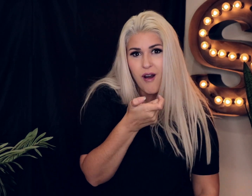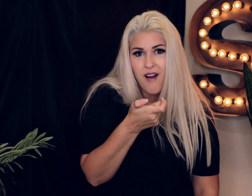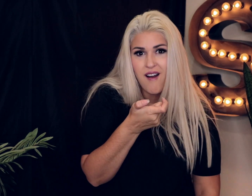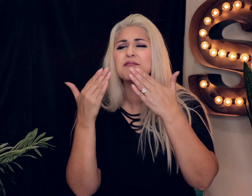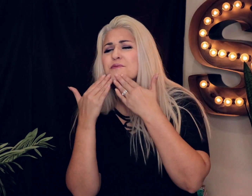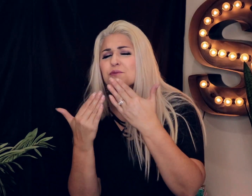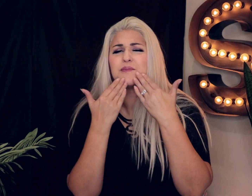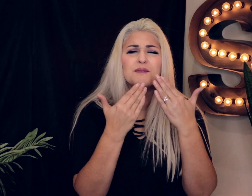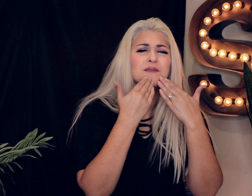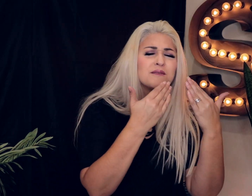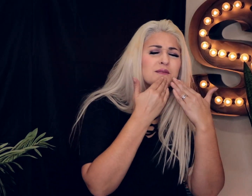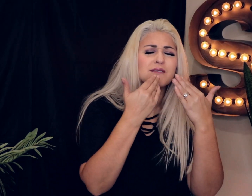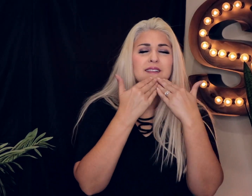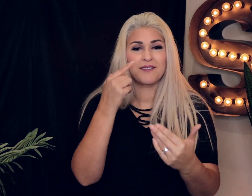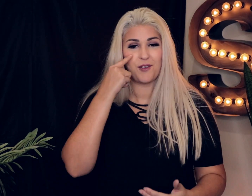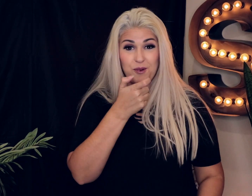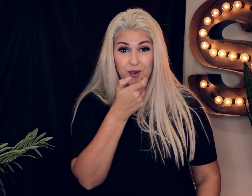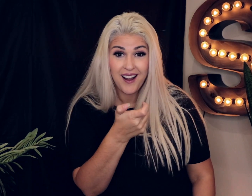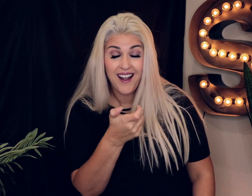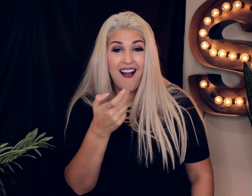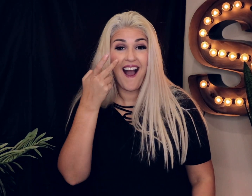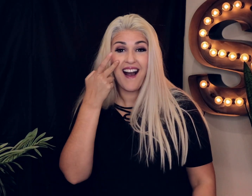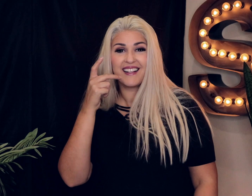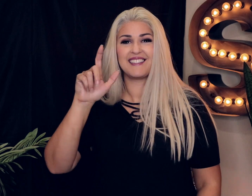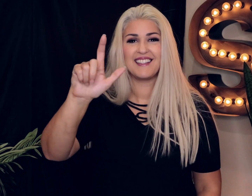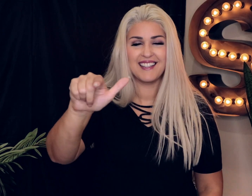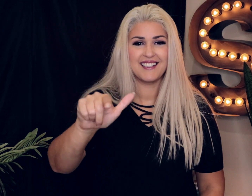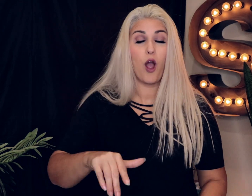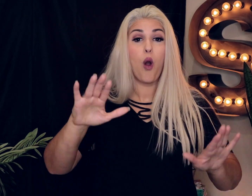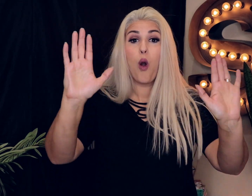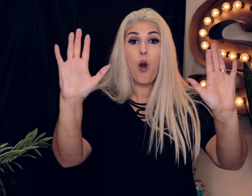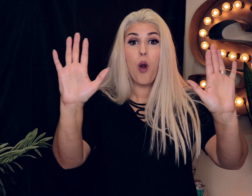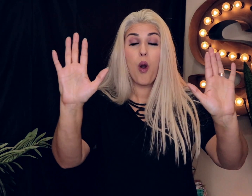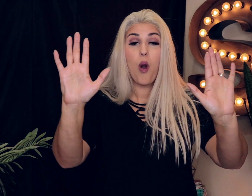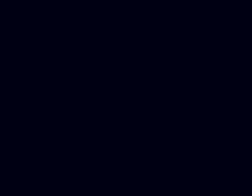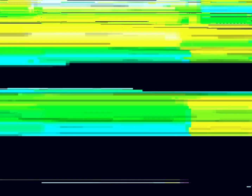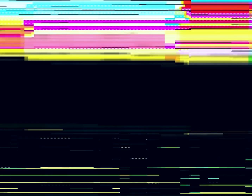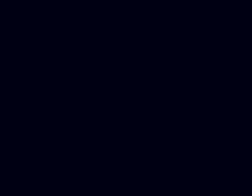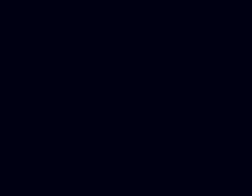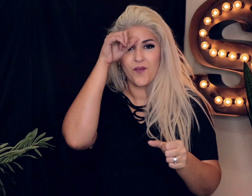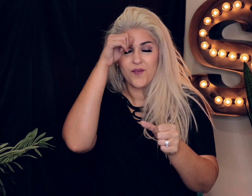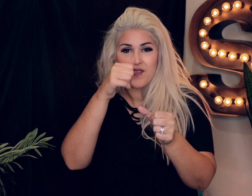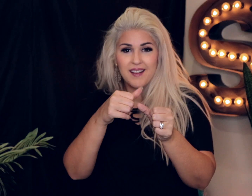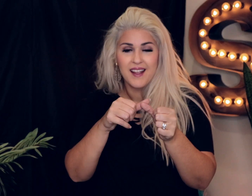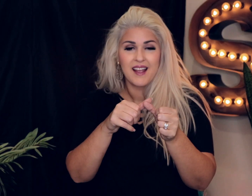thank you thank you so much for watching and I will see you later oh wait hold on remember I